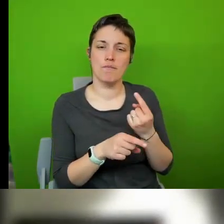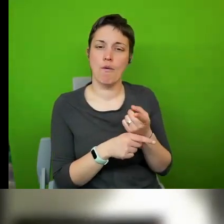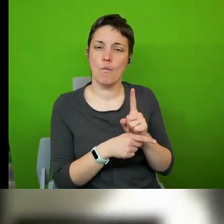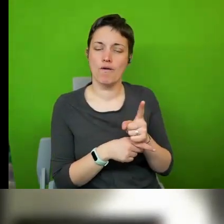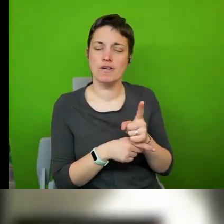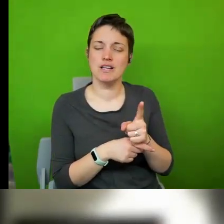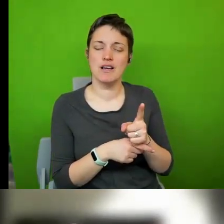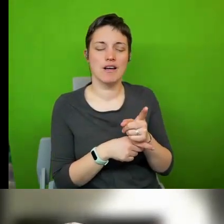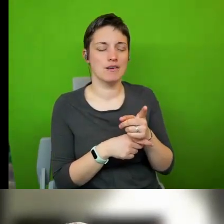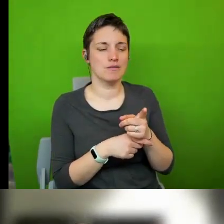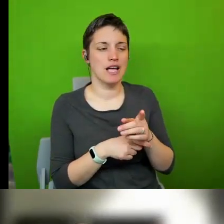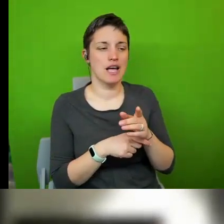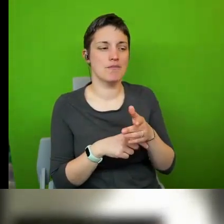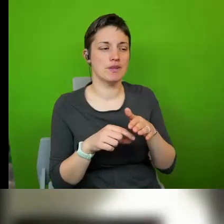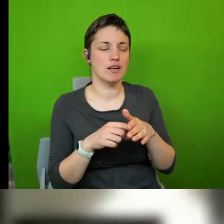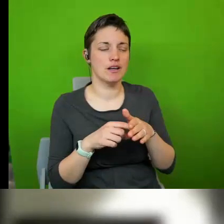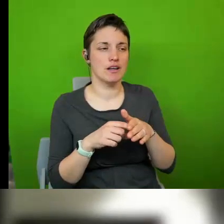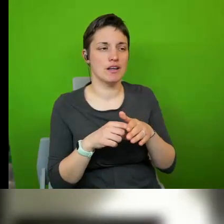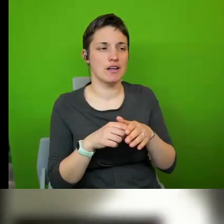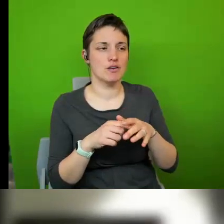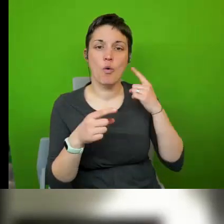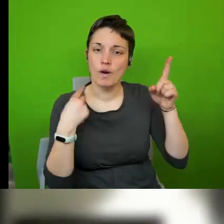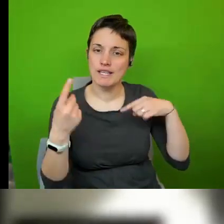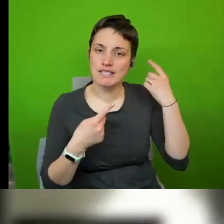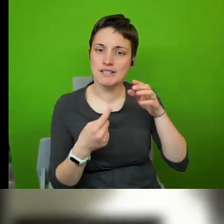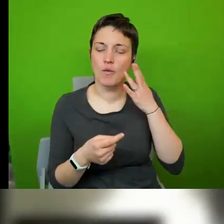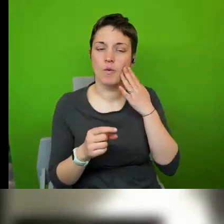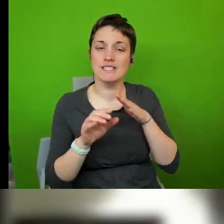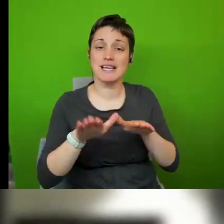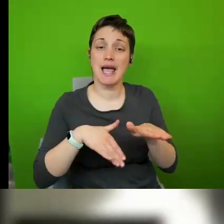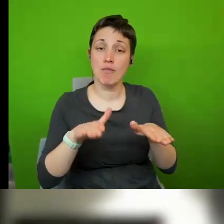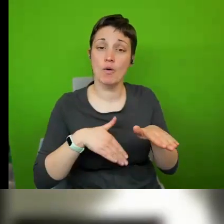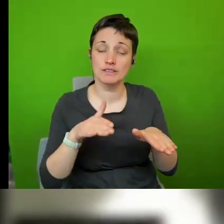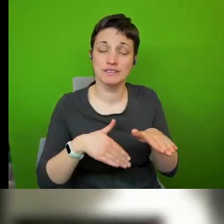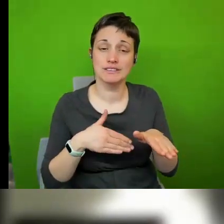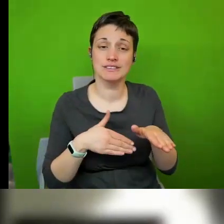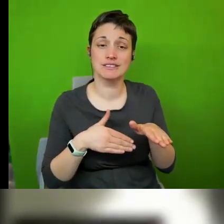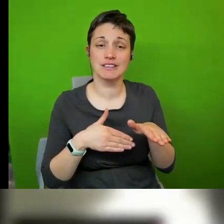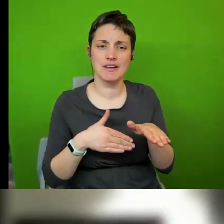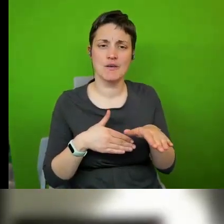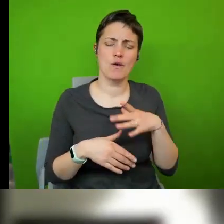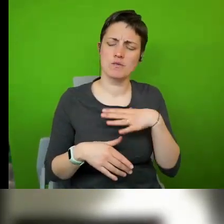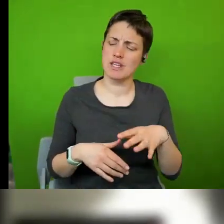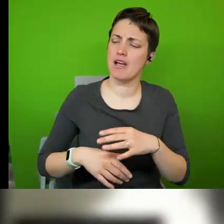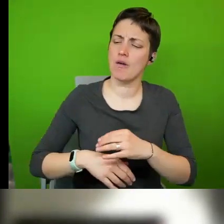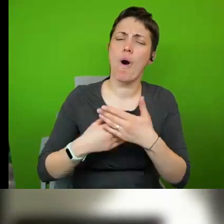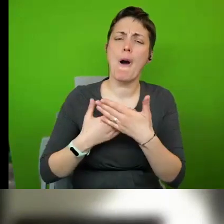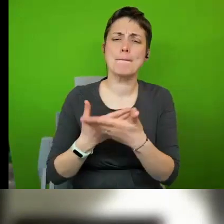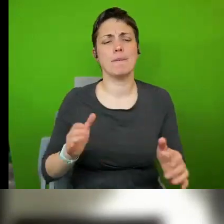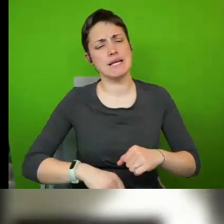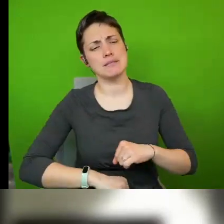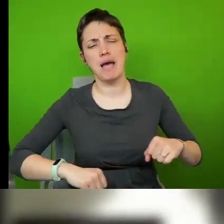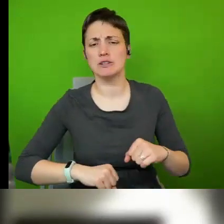um and there was the demand by young skateboarders that a specific public place should be open for skateboarders because this is youth